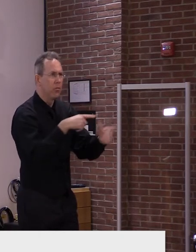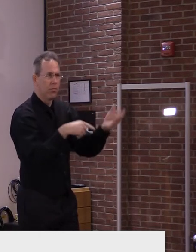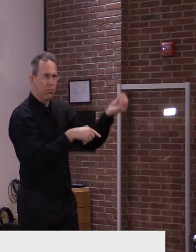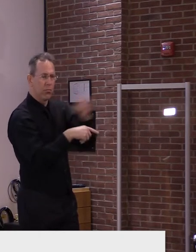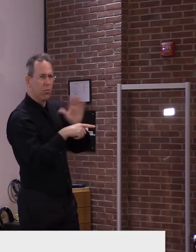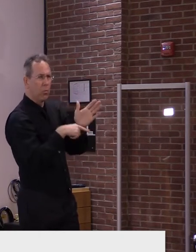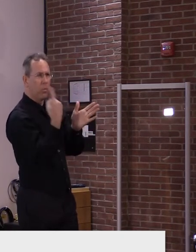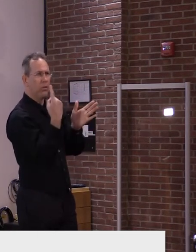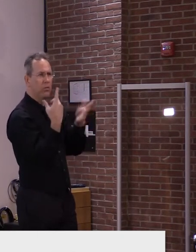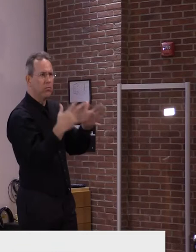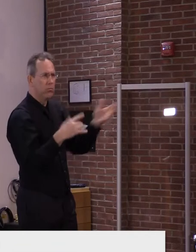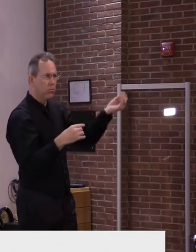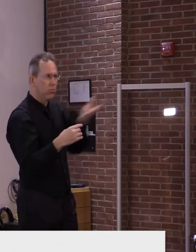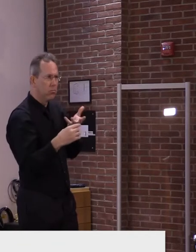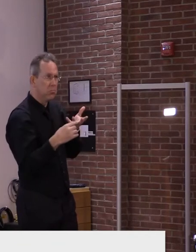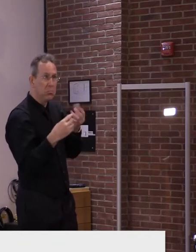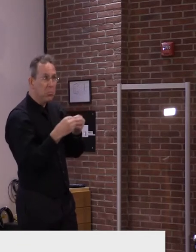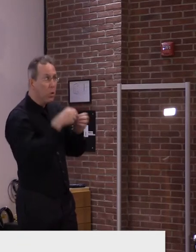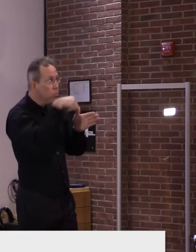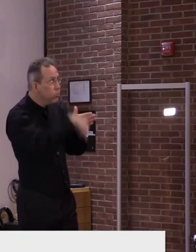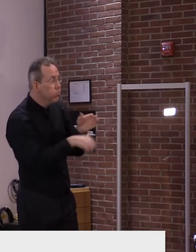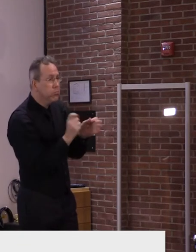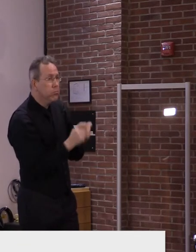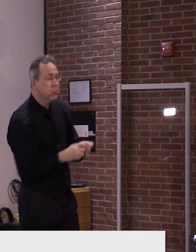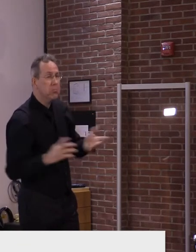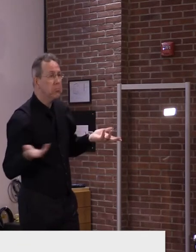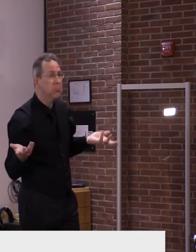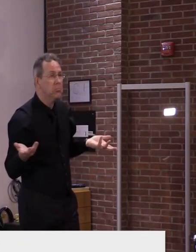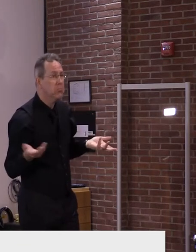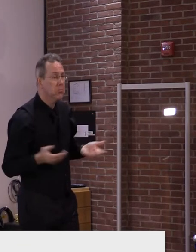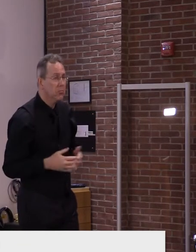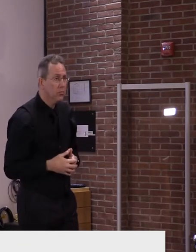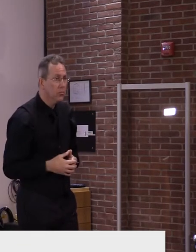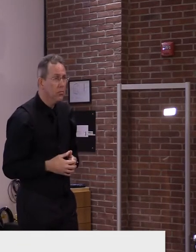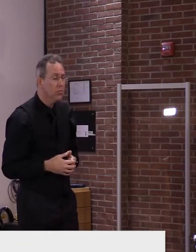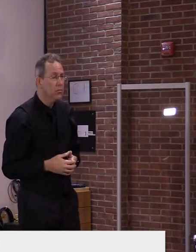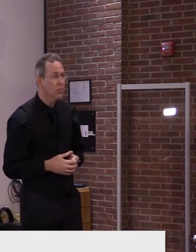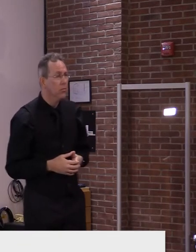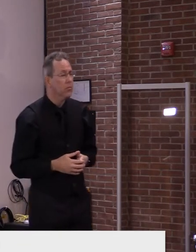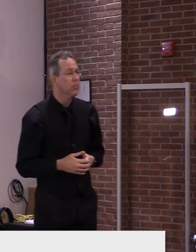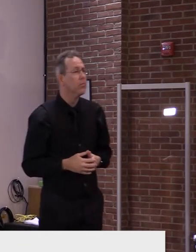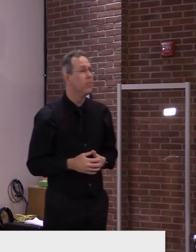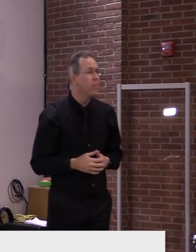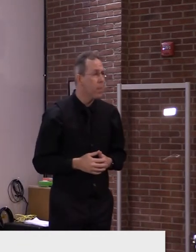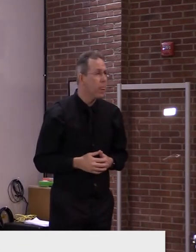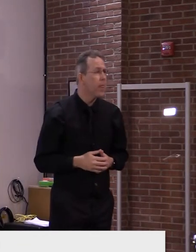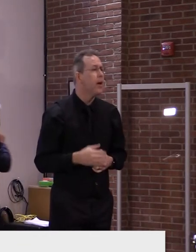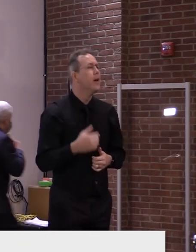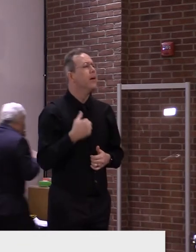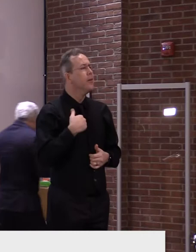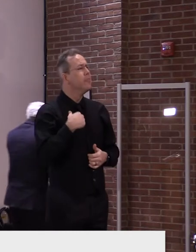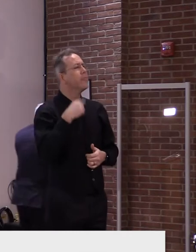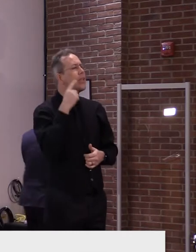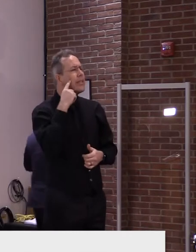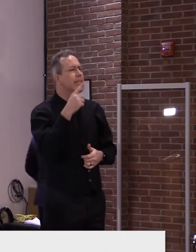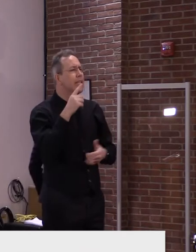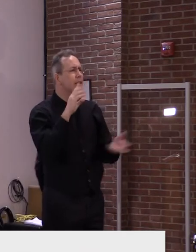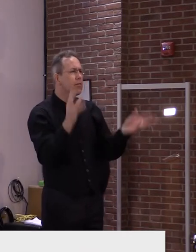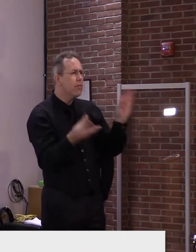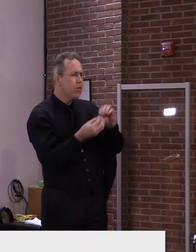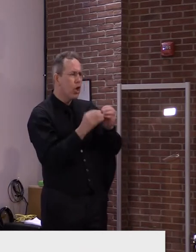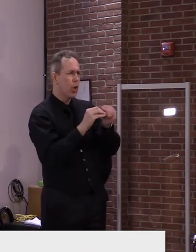speaking, um, I don't get an email or a call from every principal. Anytime they have a case in their school, I do see the aggregated data through our reporting system.